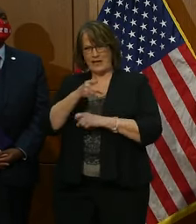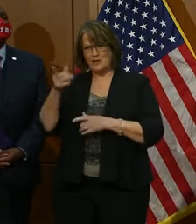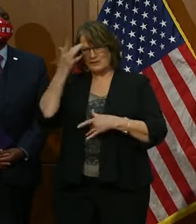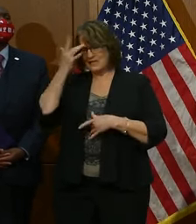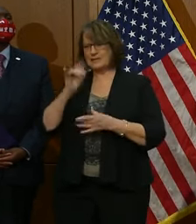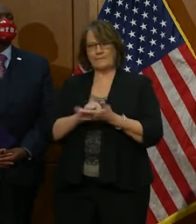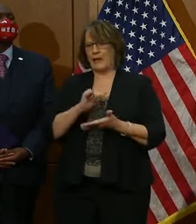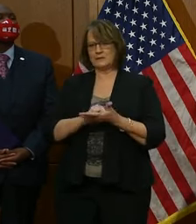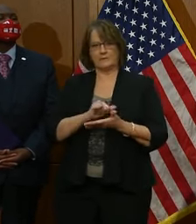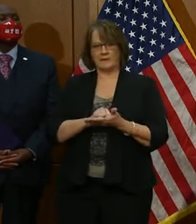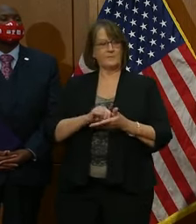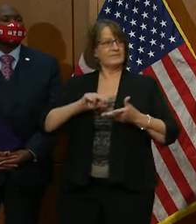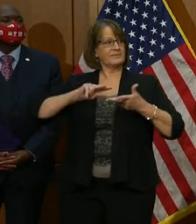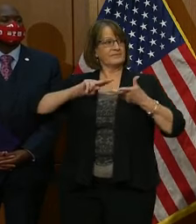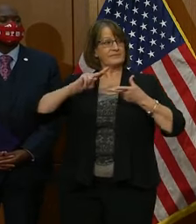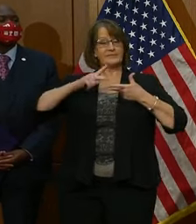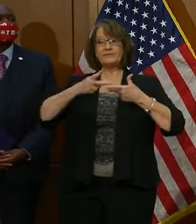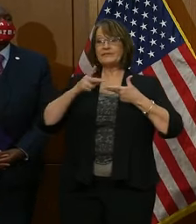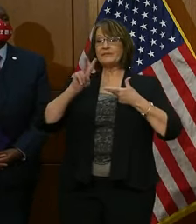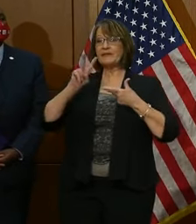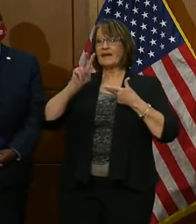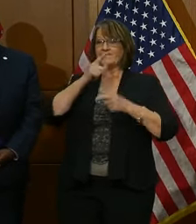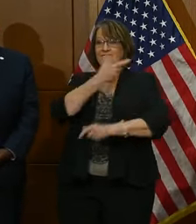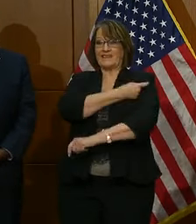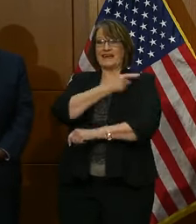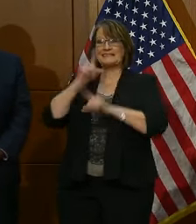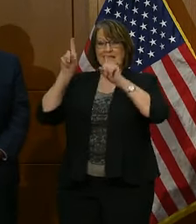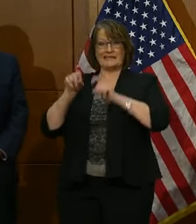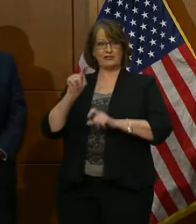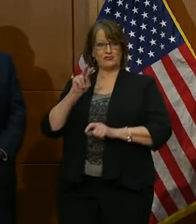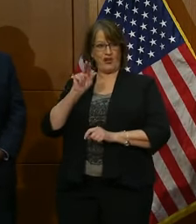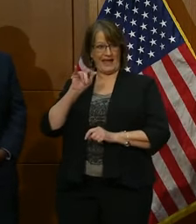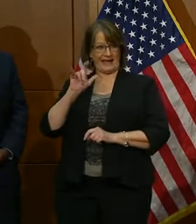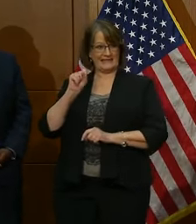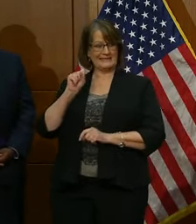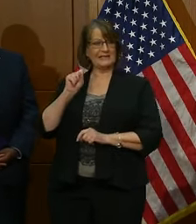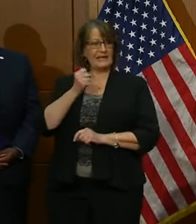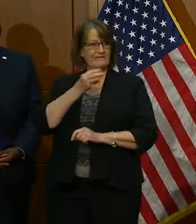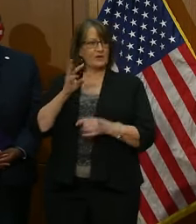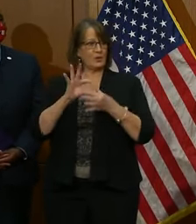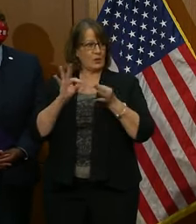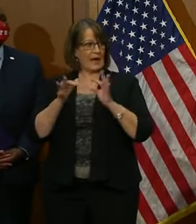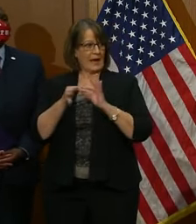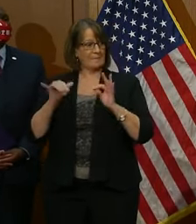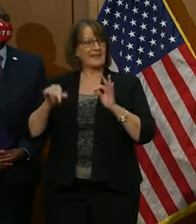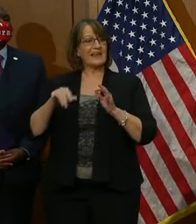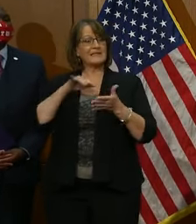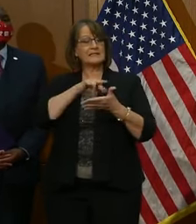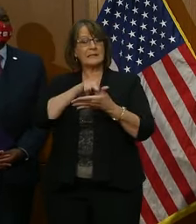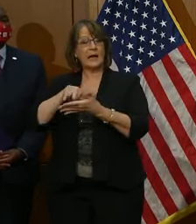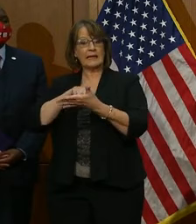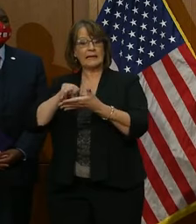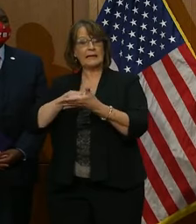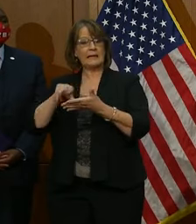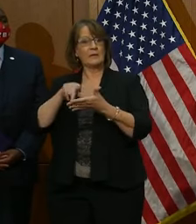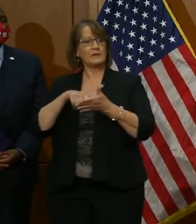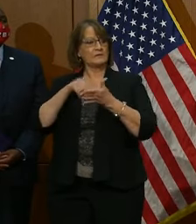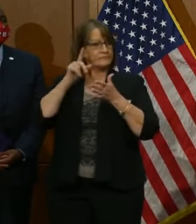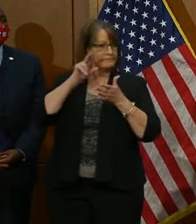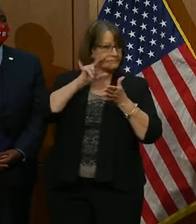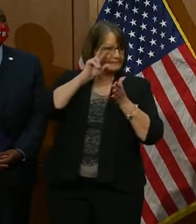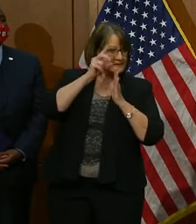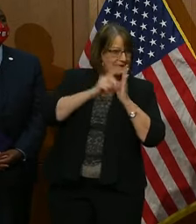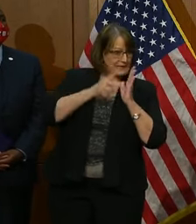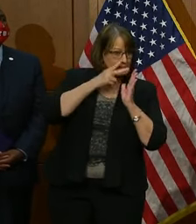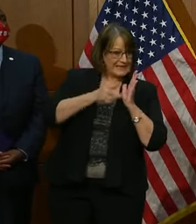Second, vaccine trials. Allow me to make a few comments about how they were operated. These studies were designed to determine if the vaccines were